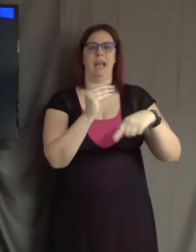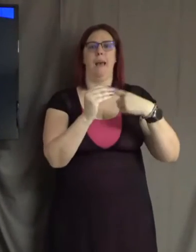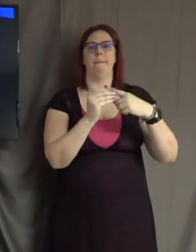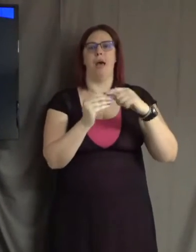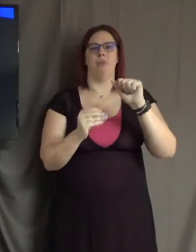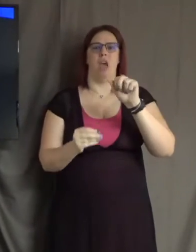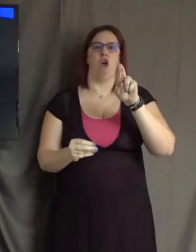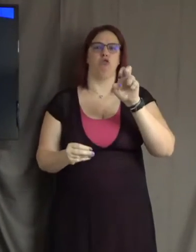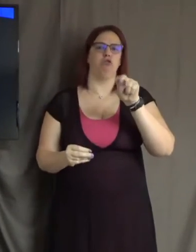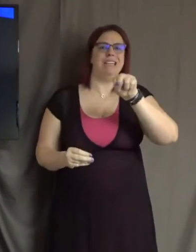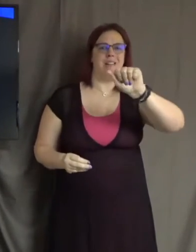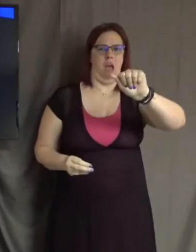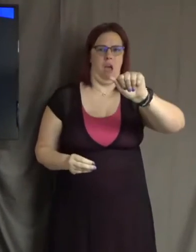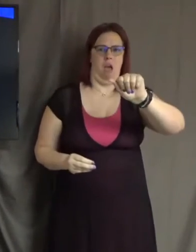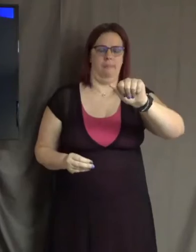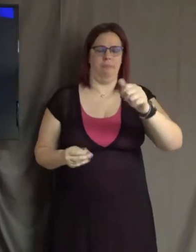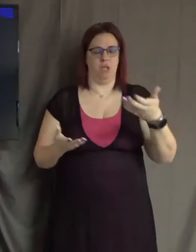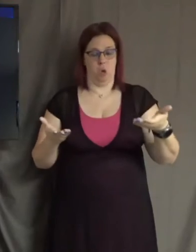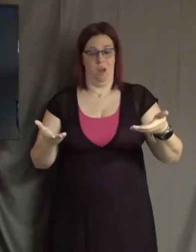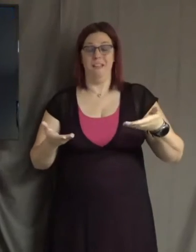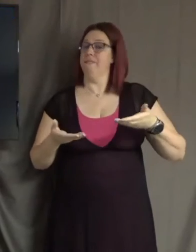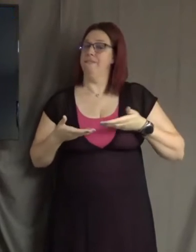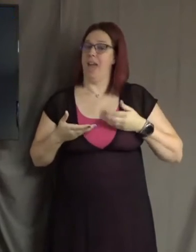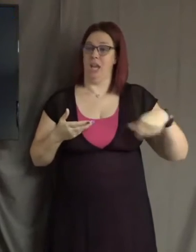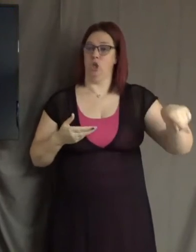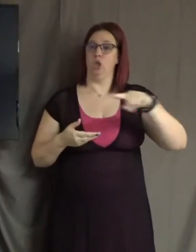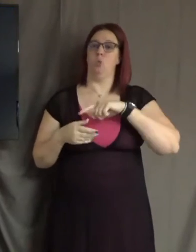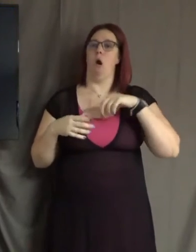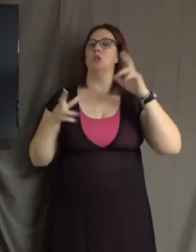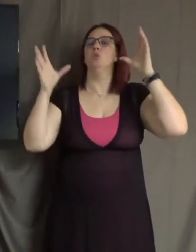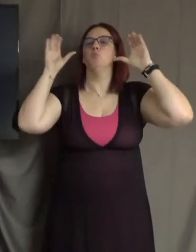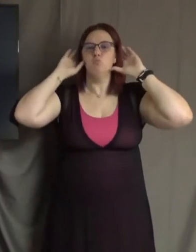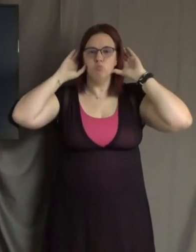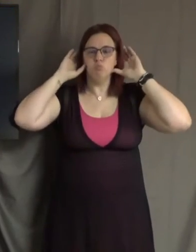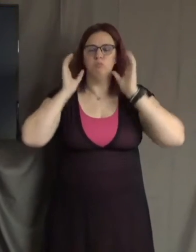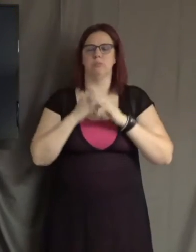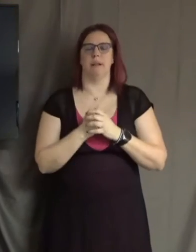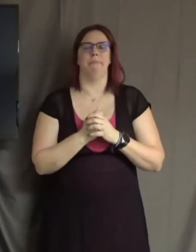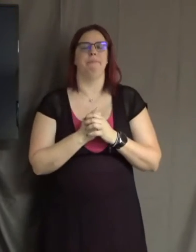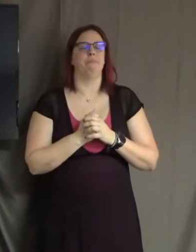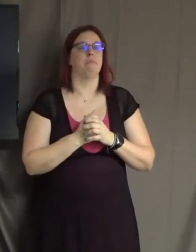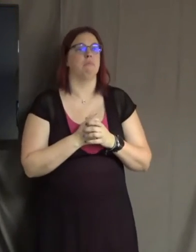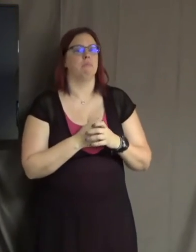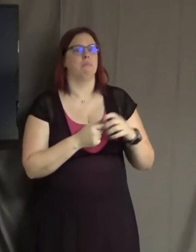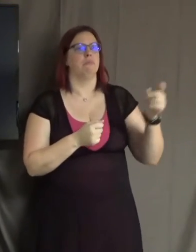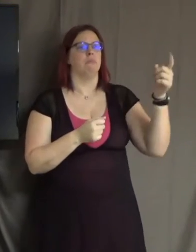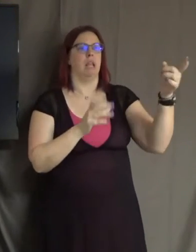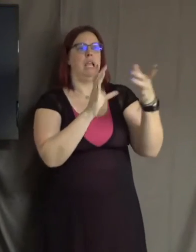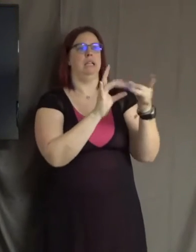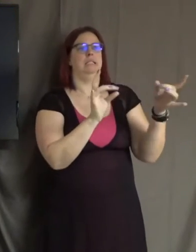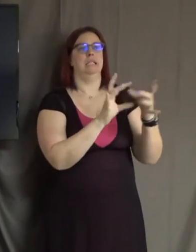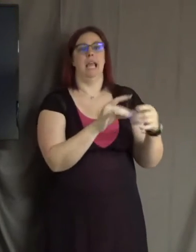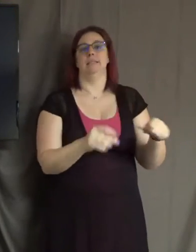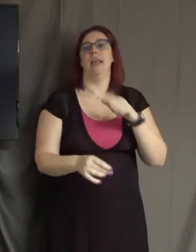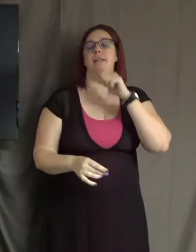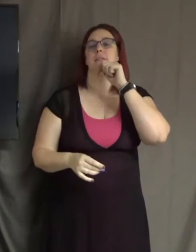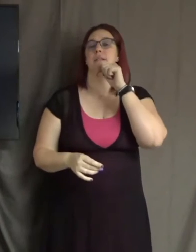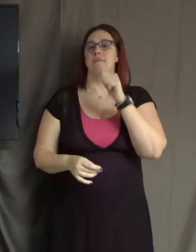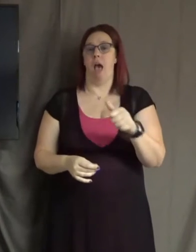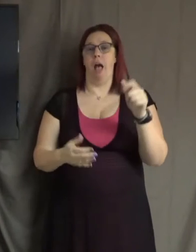with it. So I invite you to prayerfully take this in. He says, it is not the critic who counts, not the man